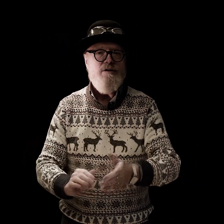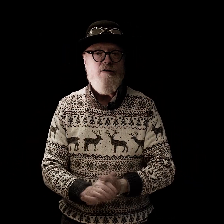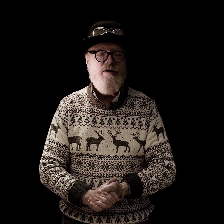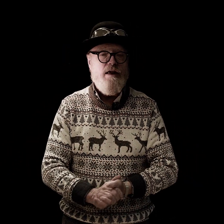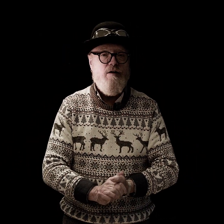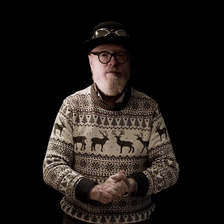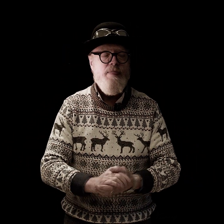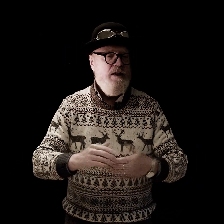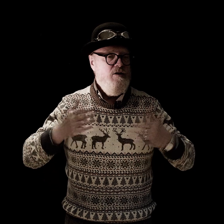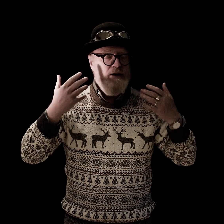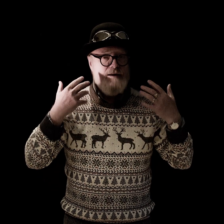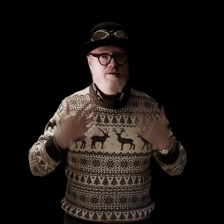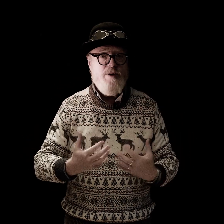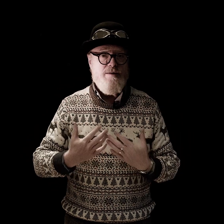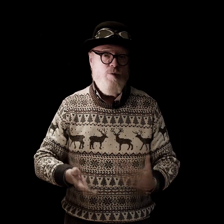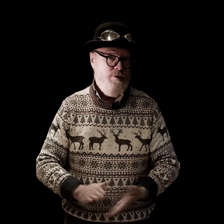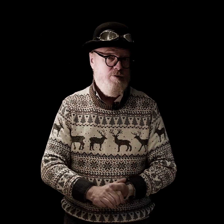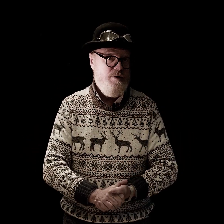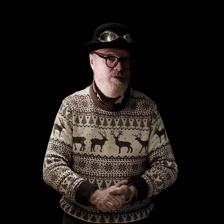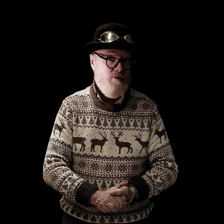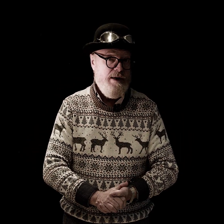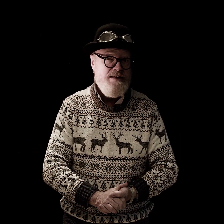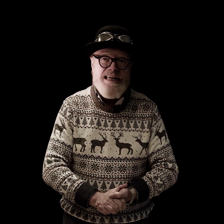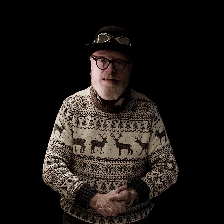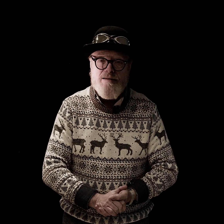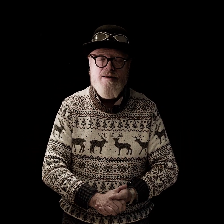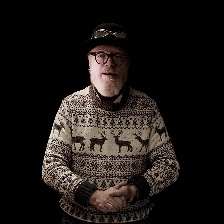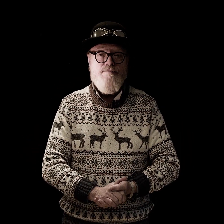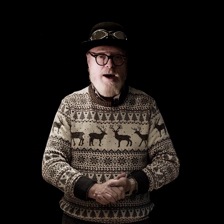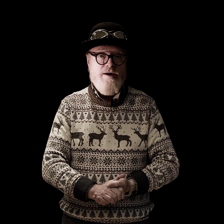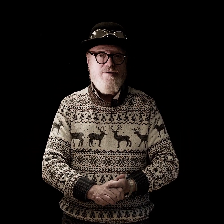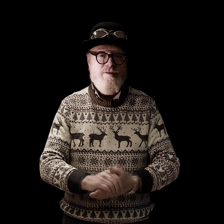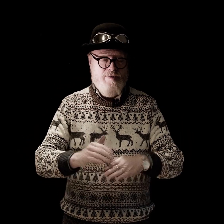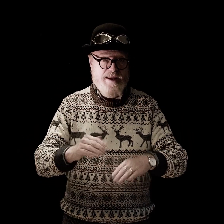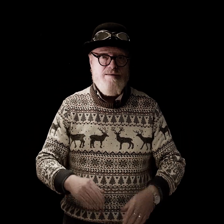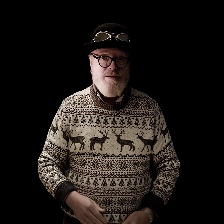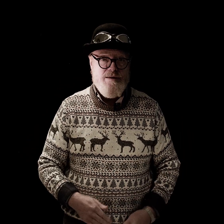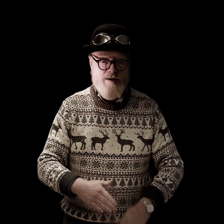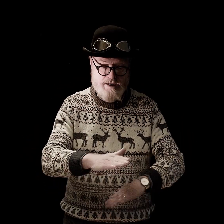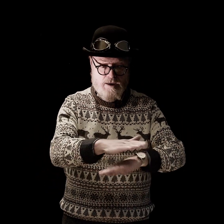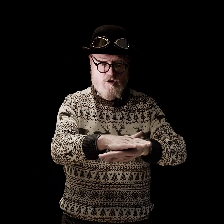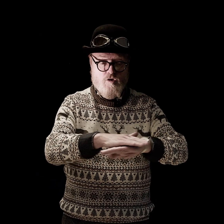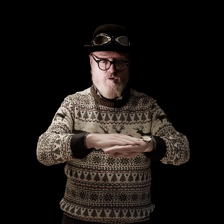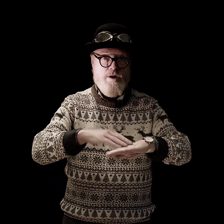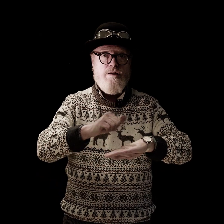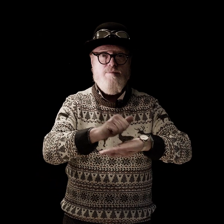slowly along you can express what sort of story it is but that is the sign Christmas